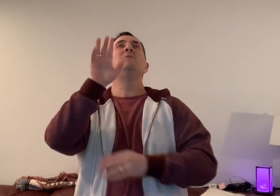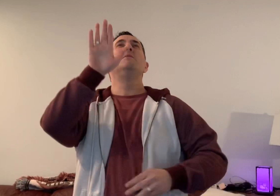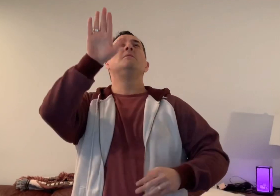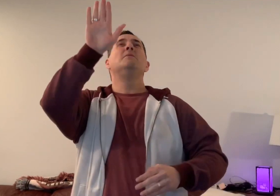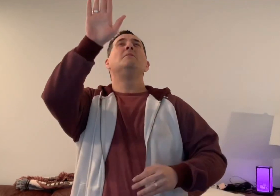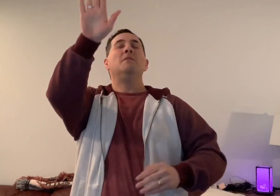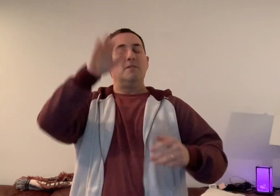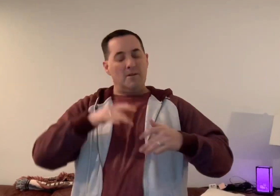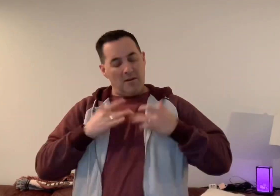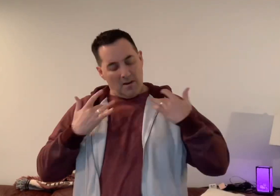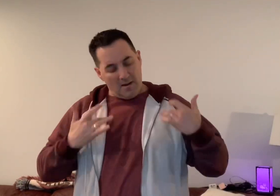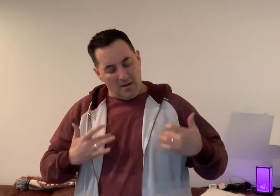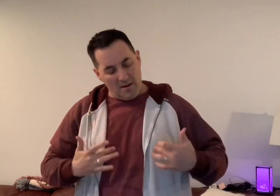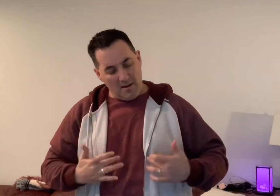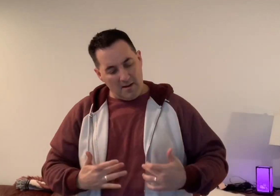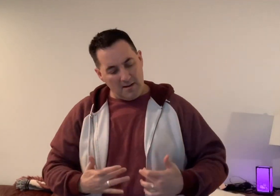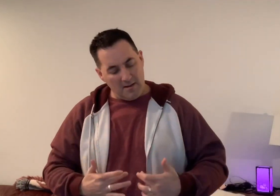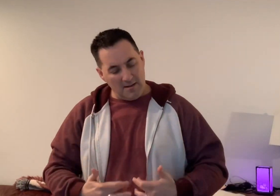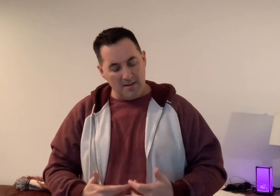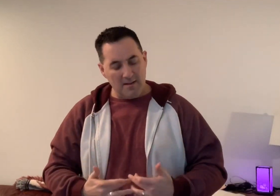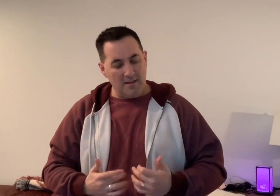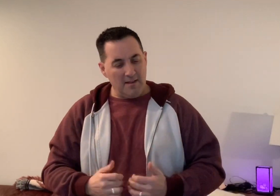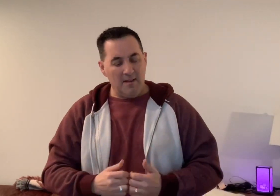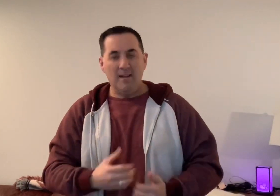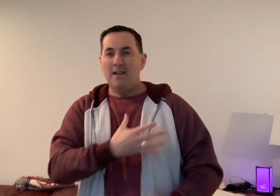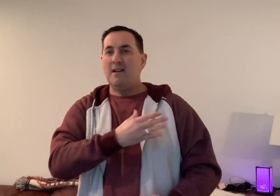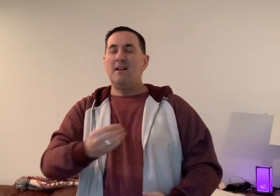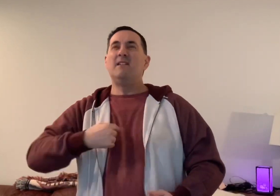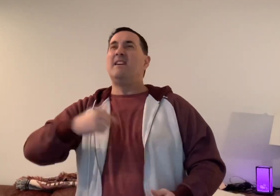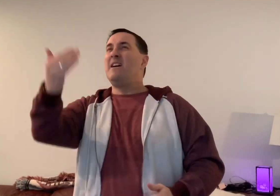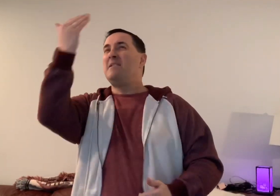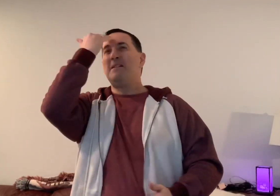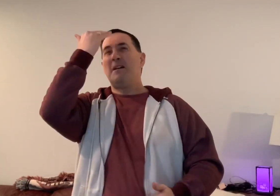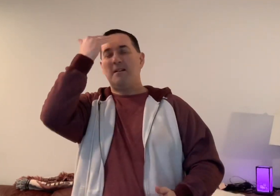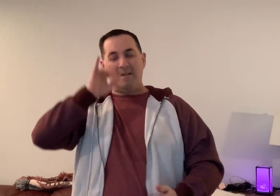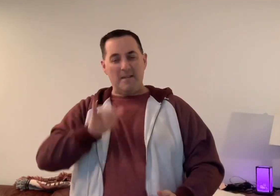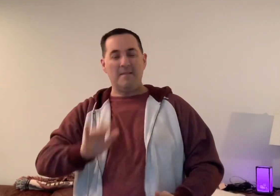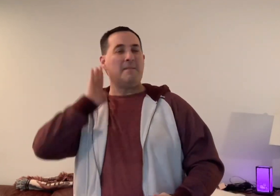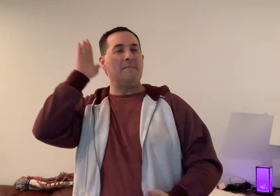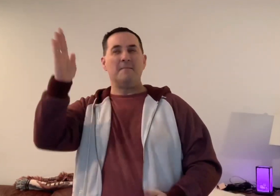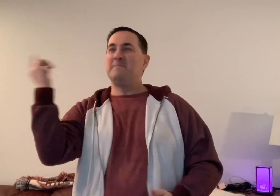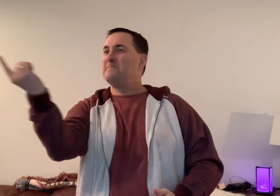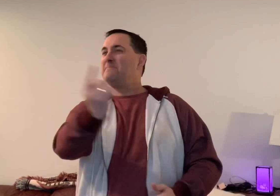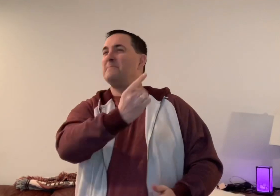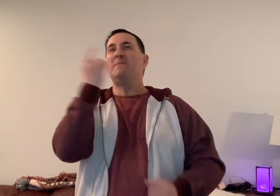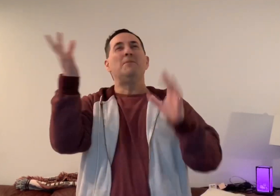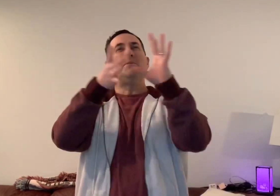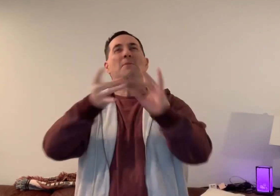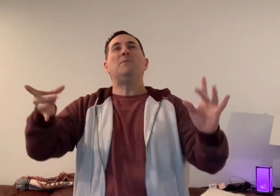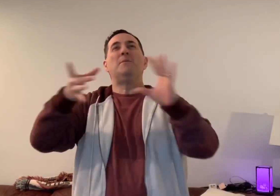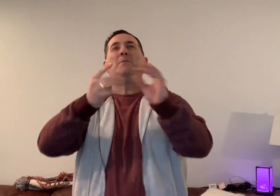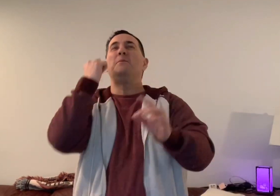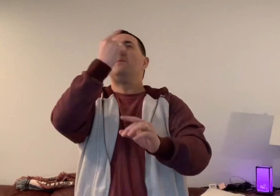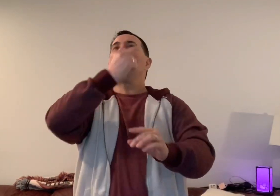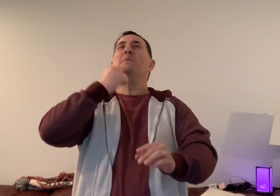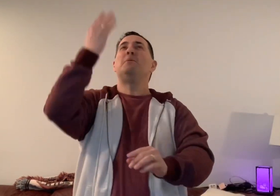your heart And I know that I'll always tell of who you